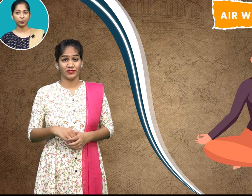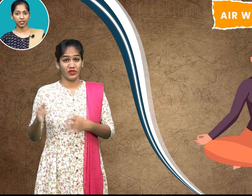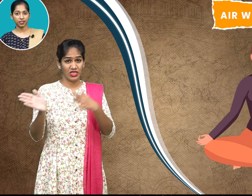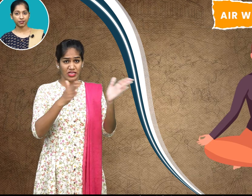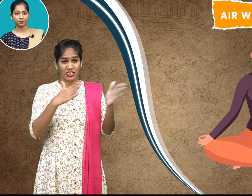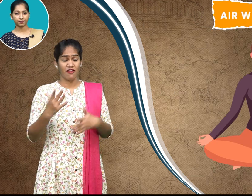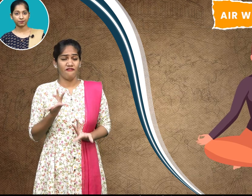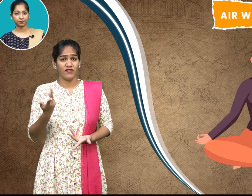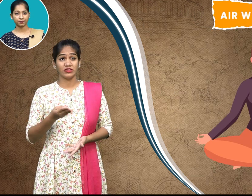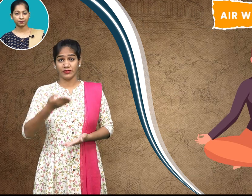breathe